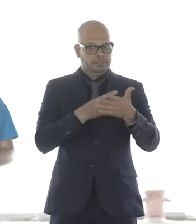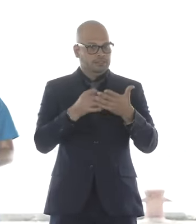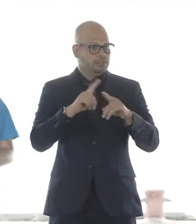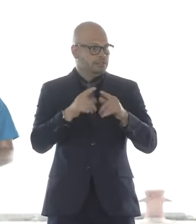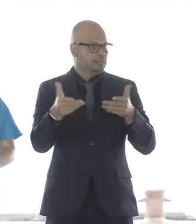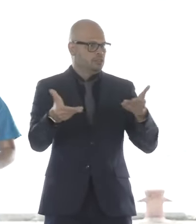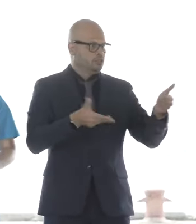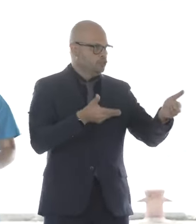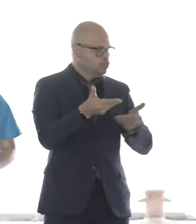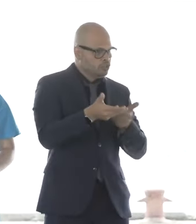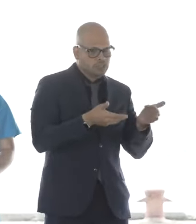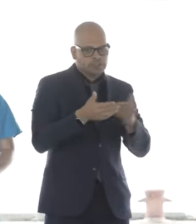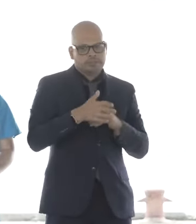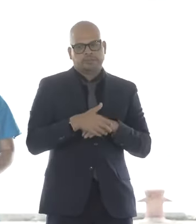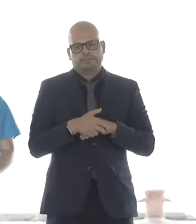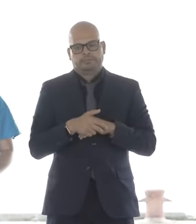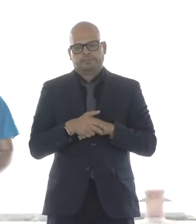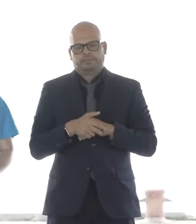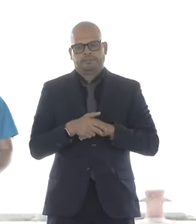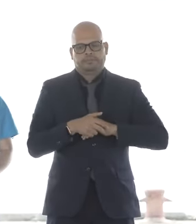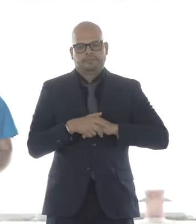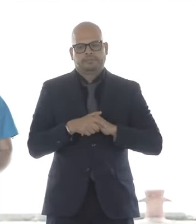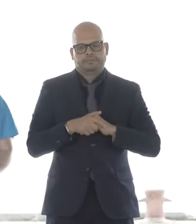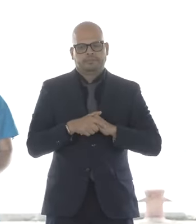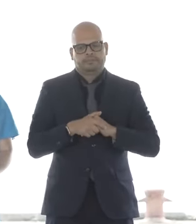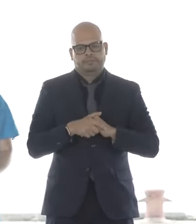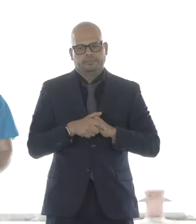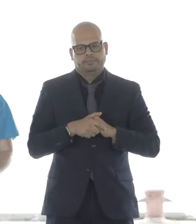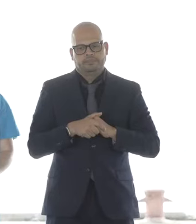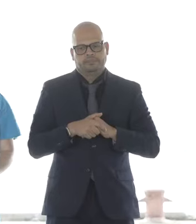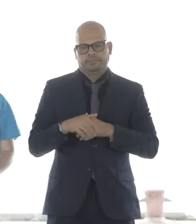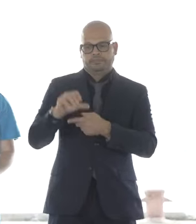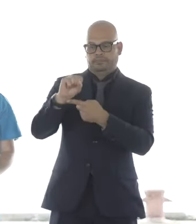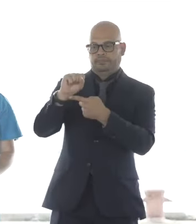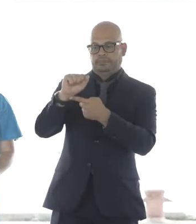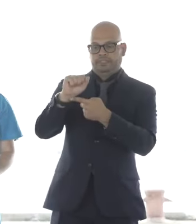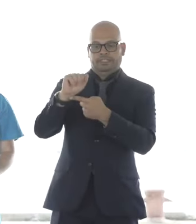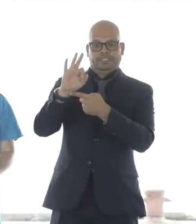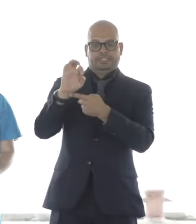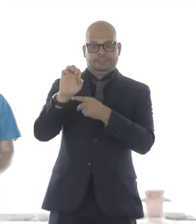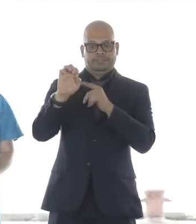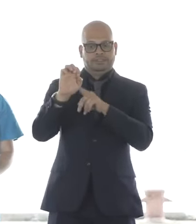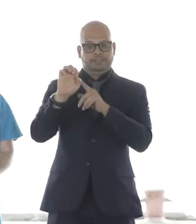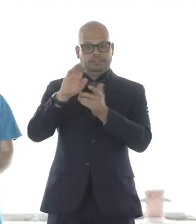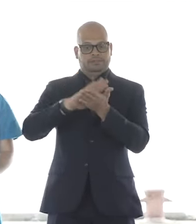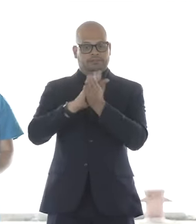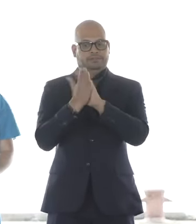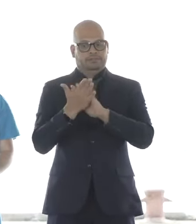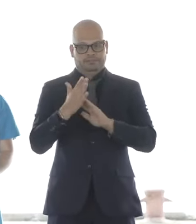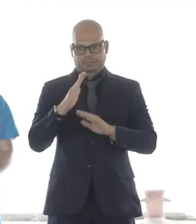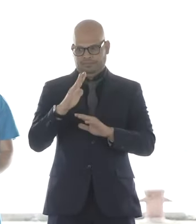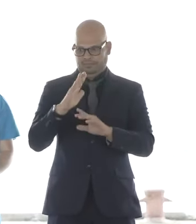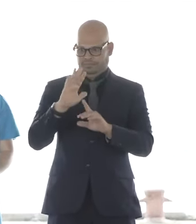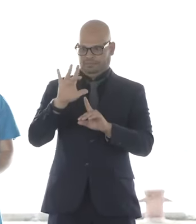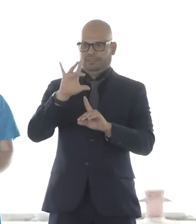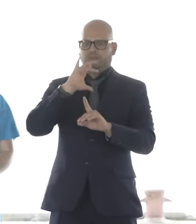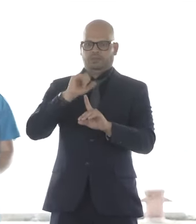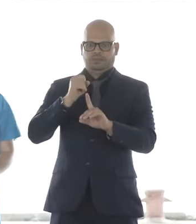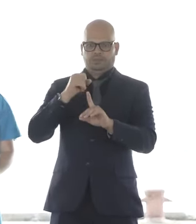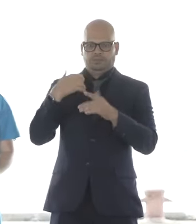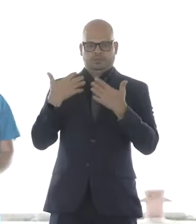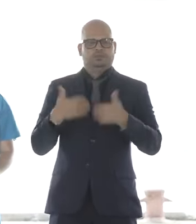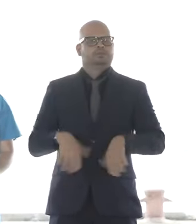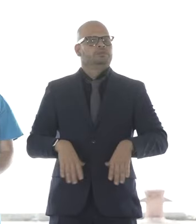electrification. When SAFE turns 25, we'll see a world-class windmarshing facility at our doorstep with historic environmental